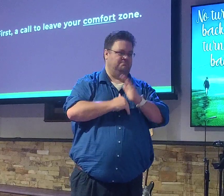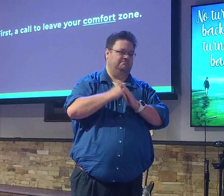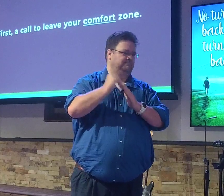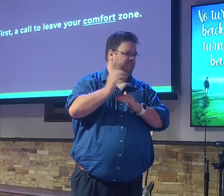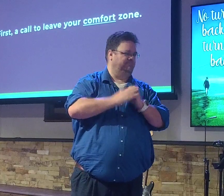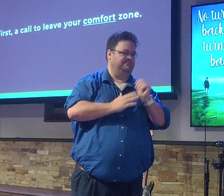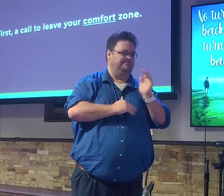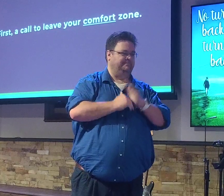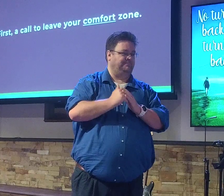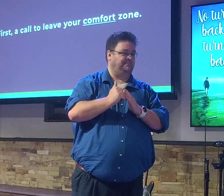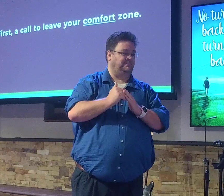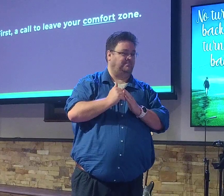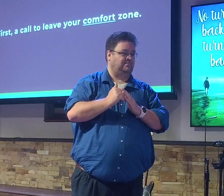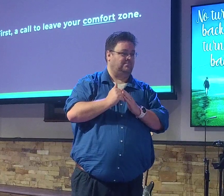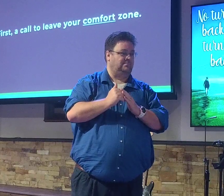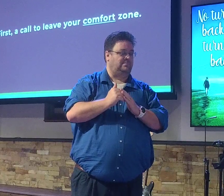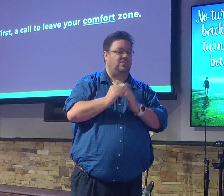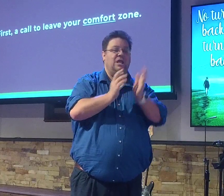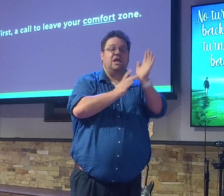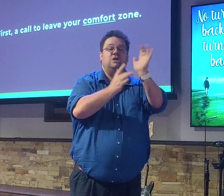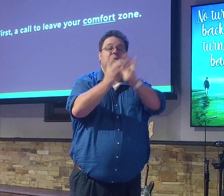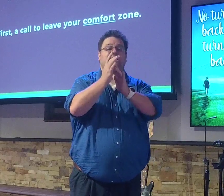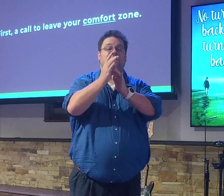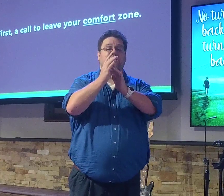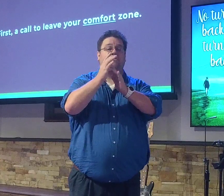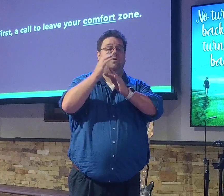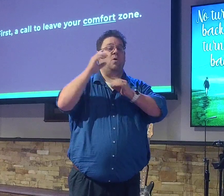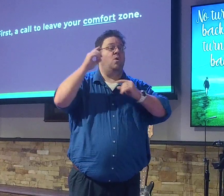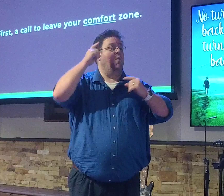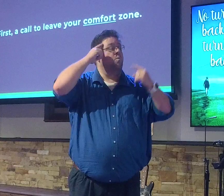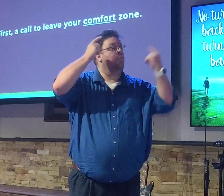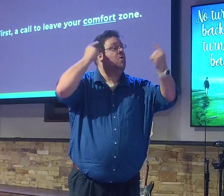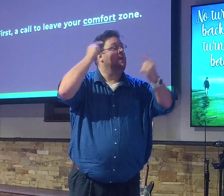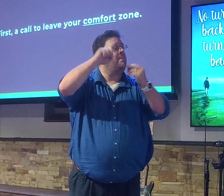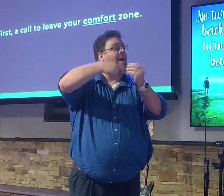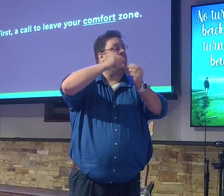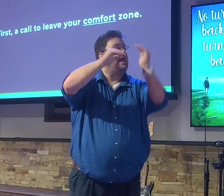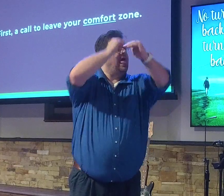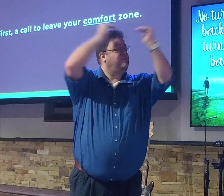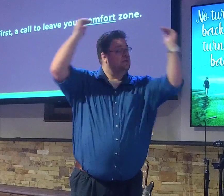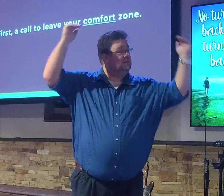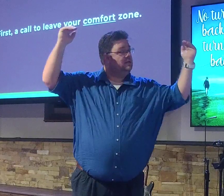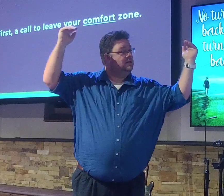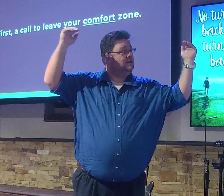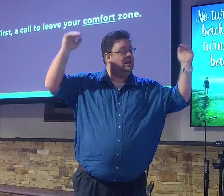Did you know his main concern up in heaven is not your convenience?